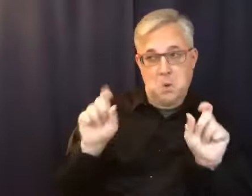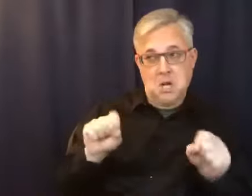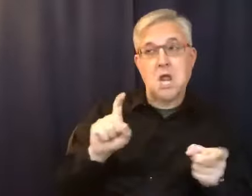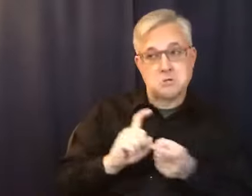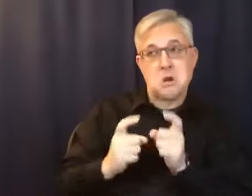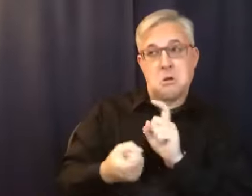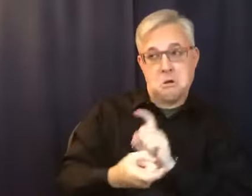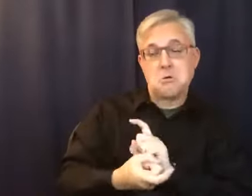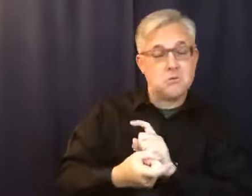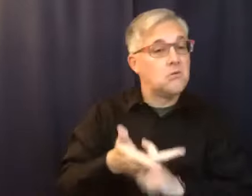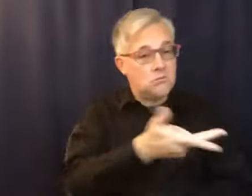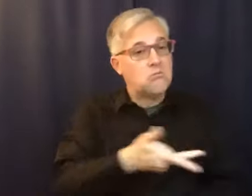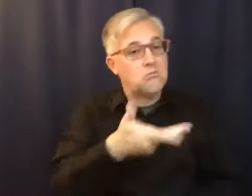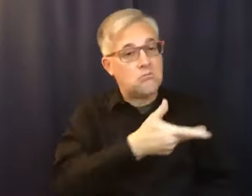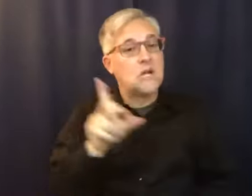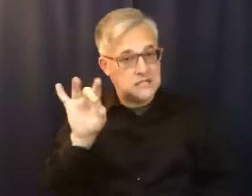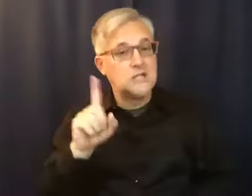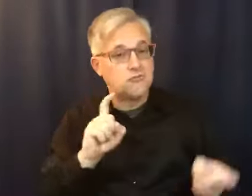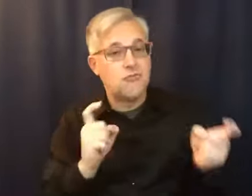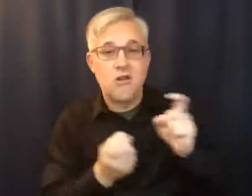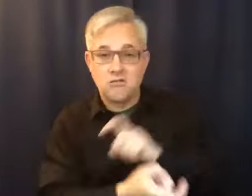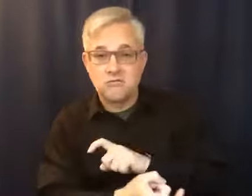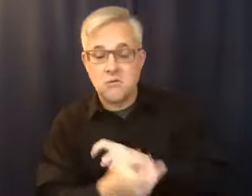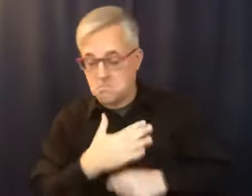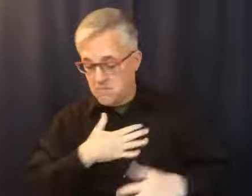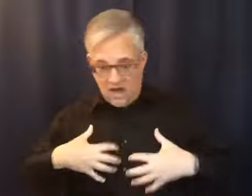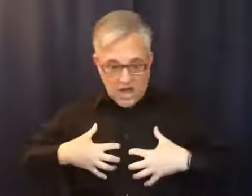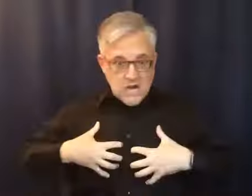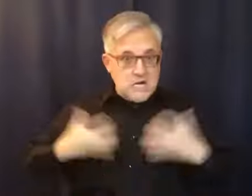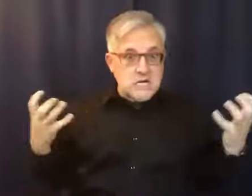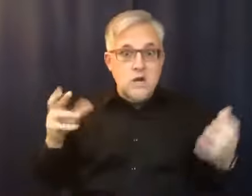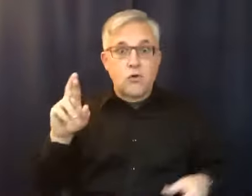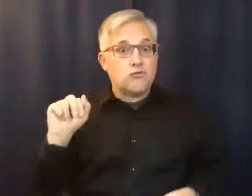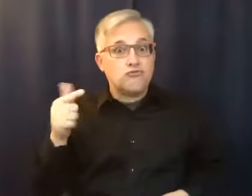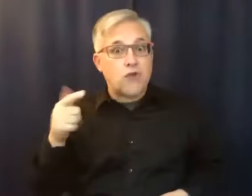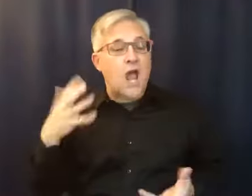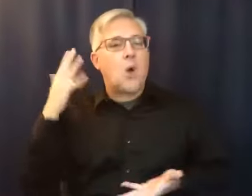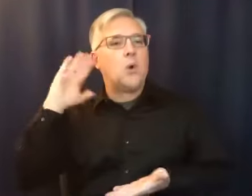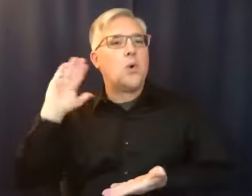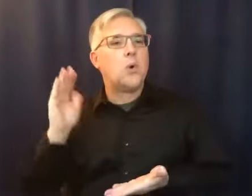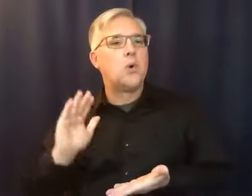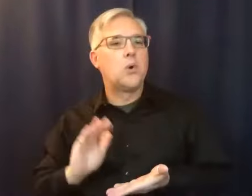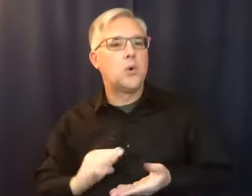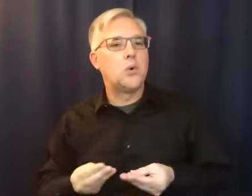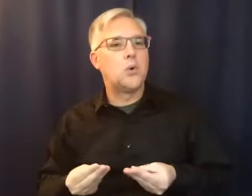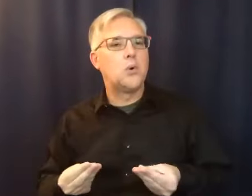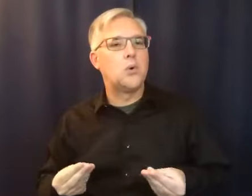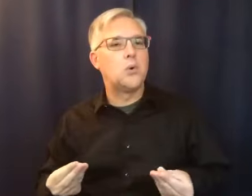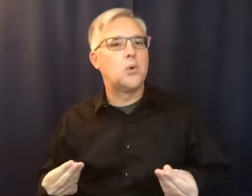that's what happened. The anger and the rage that used to live in me was softened. And I felt the power of God in